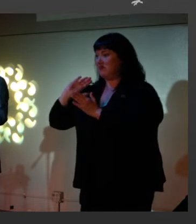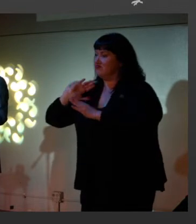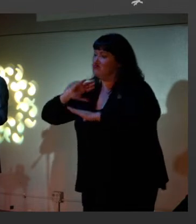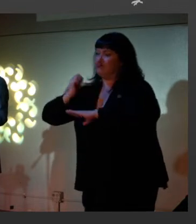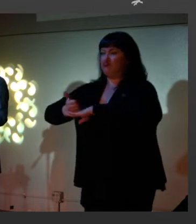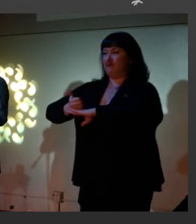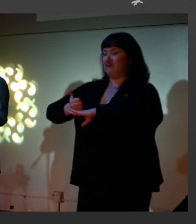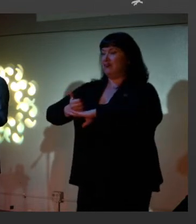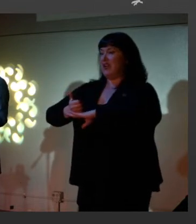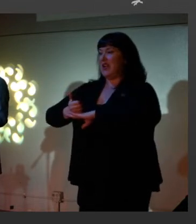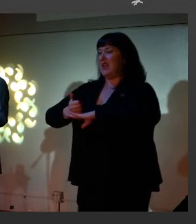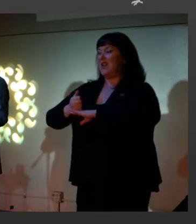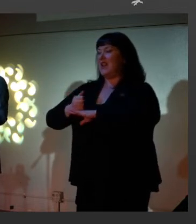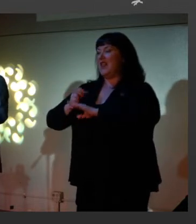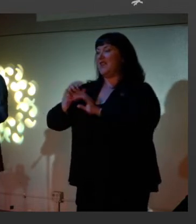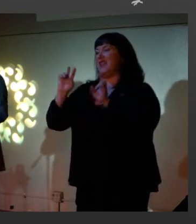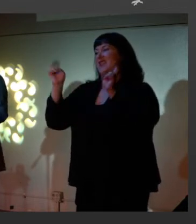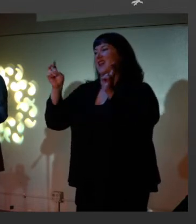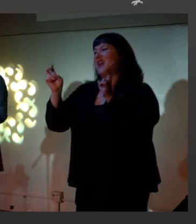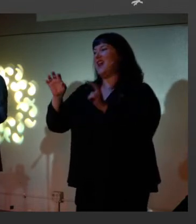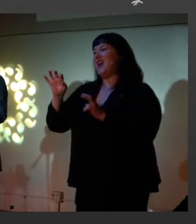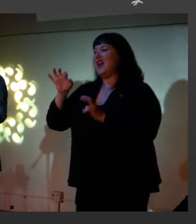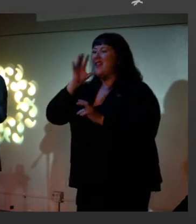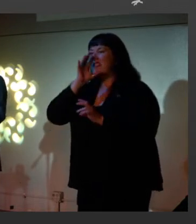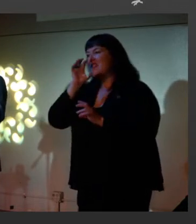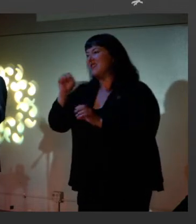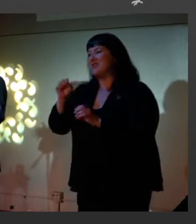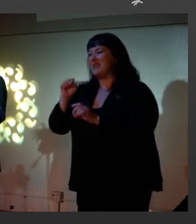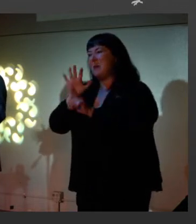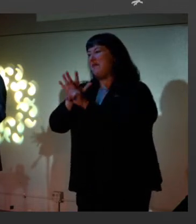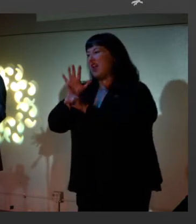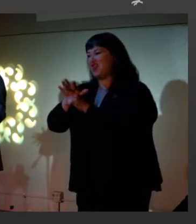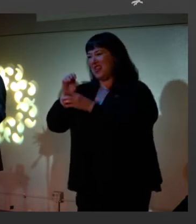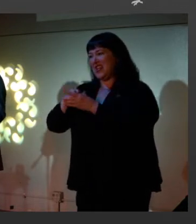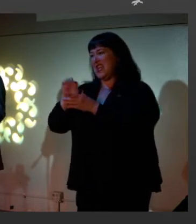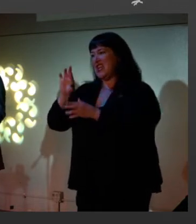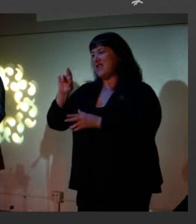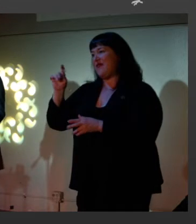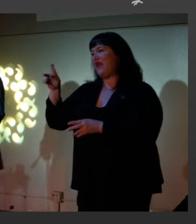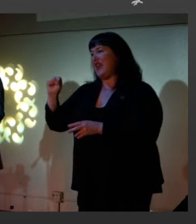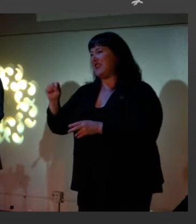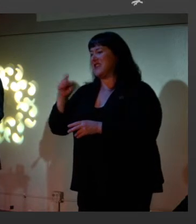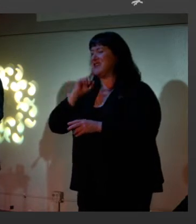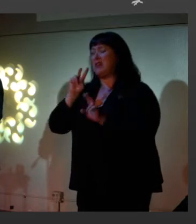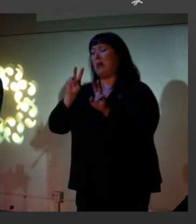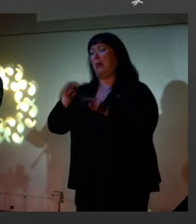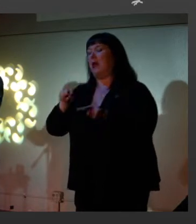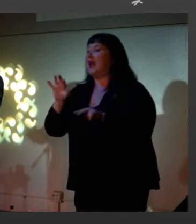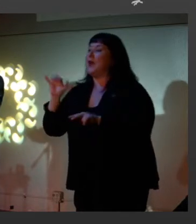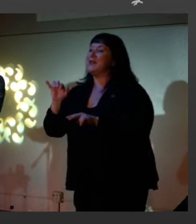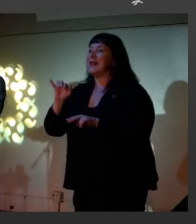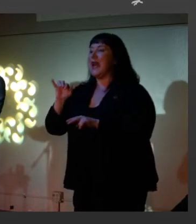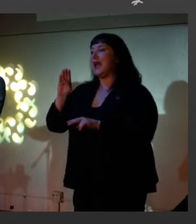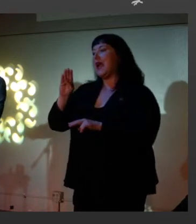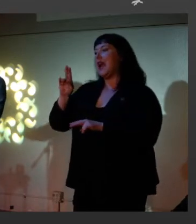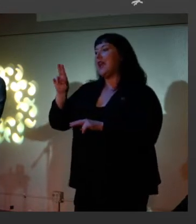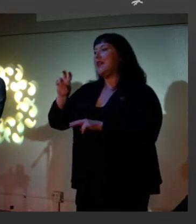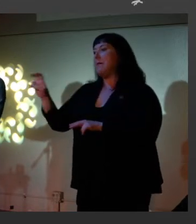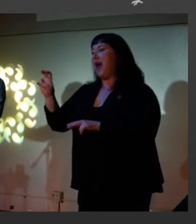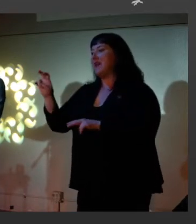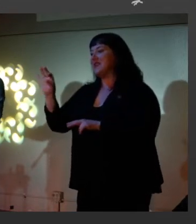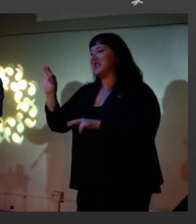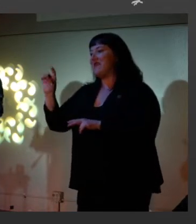fashion in freaks. They were really pathetic. So it's kind of like the BuzzFeed of the Victorian age, right? Like, you got your